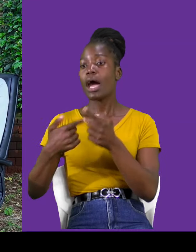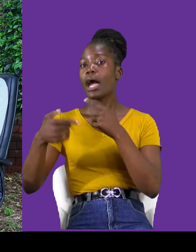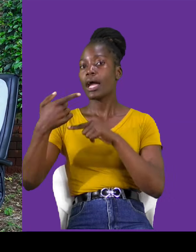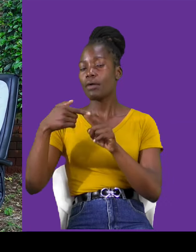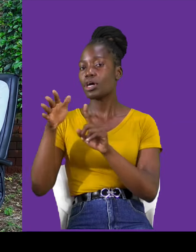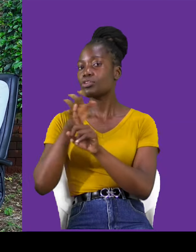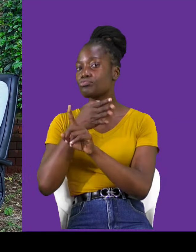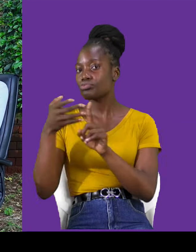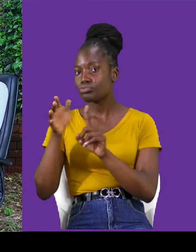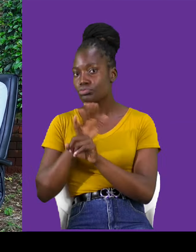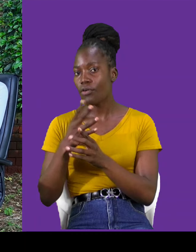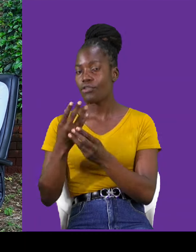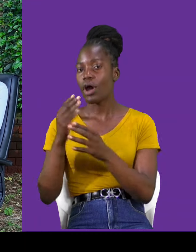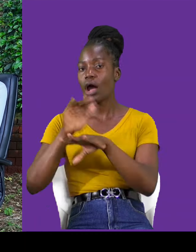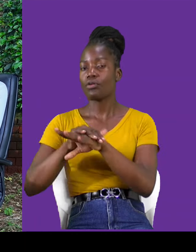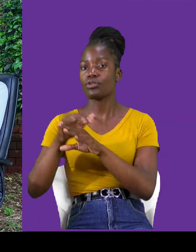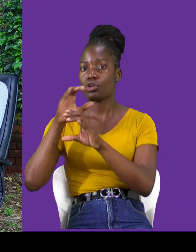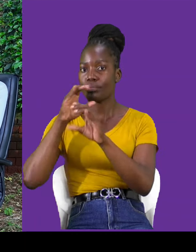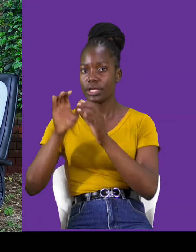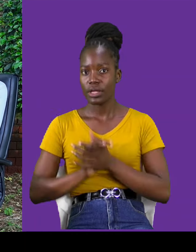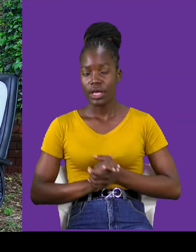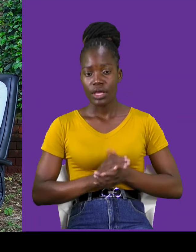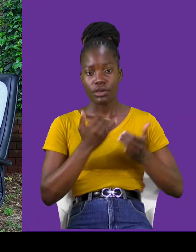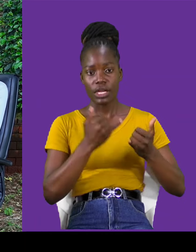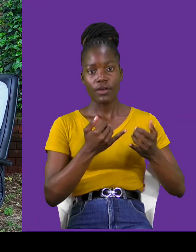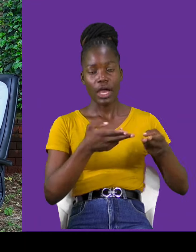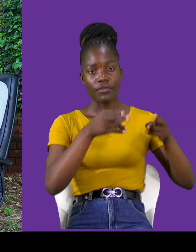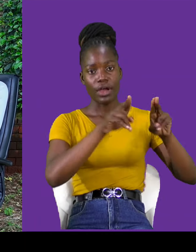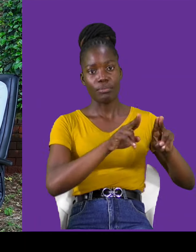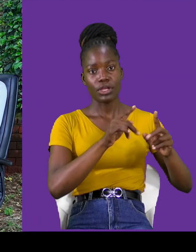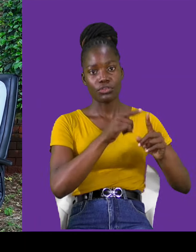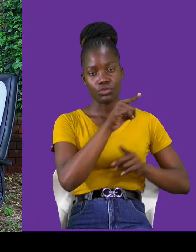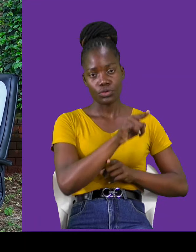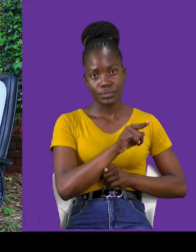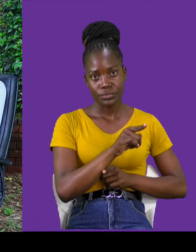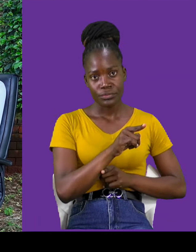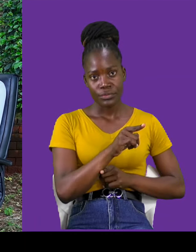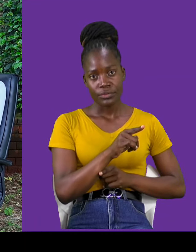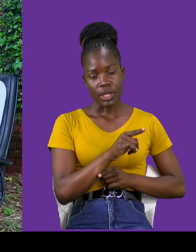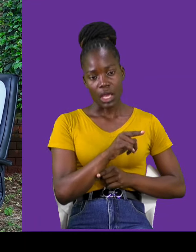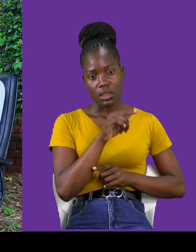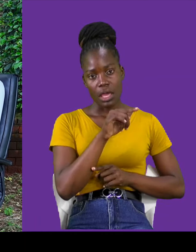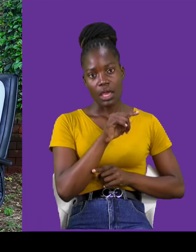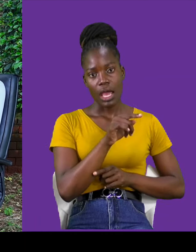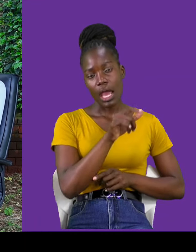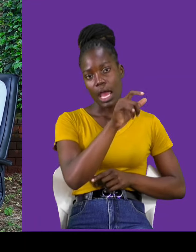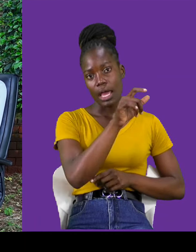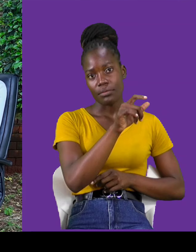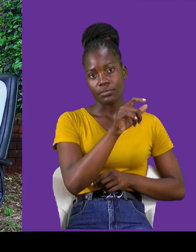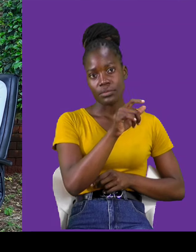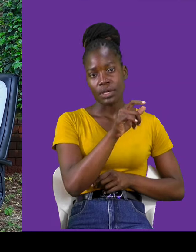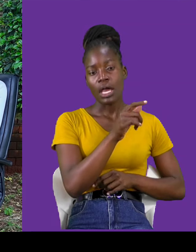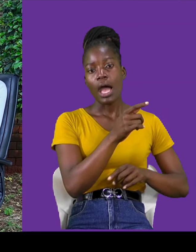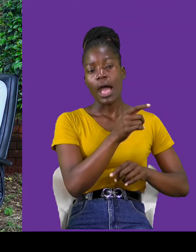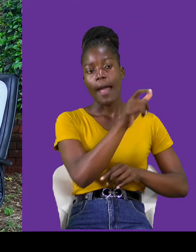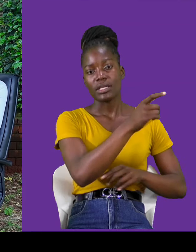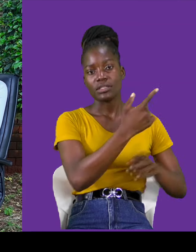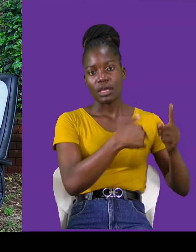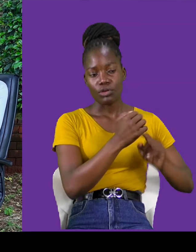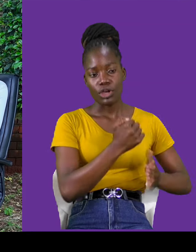communication. So, has it ever happened to you? Maybe a point where you are approached by someone to help him or her. Yes, someone else.